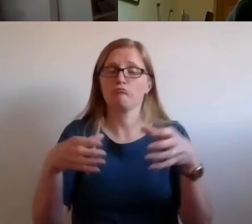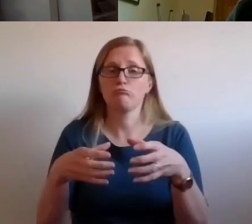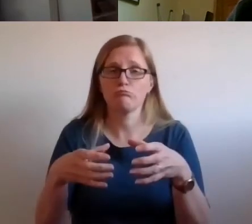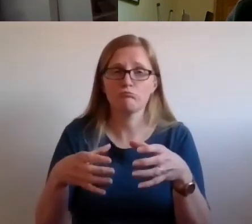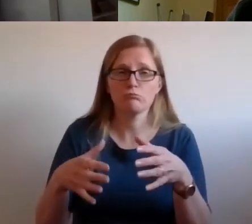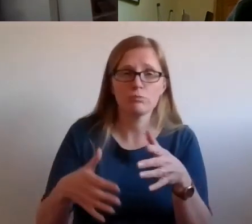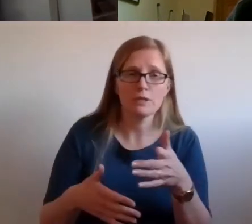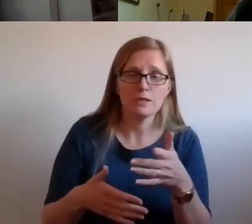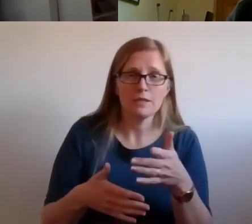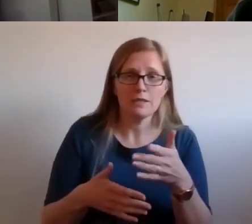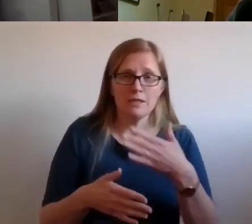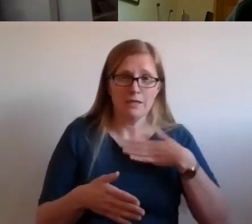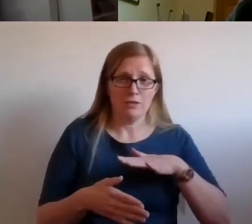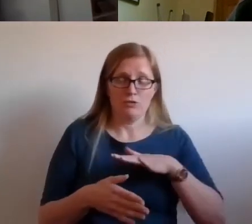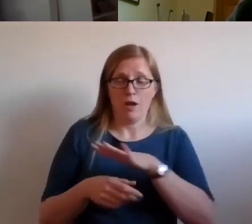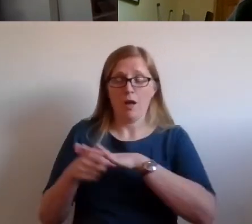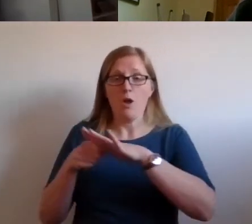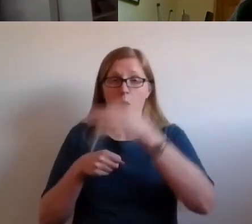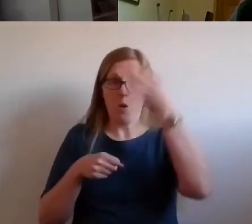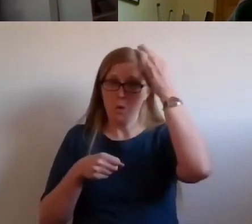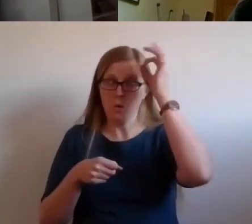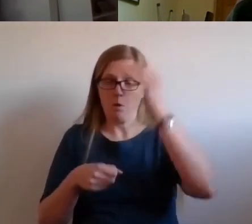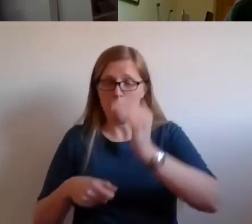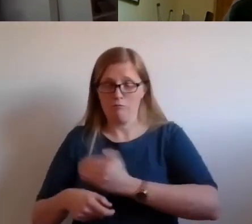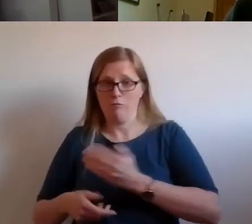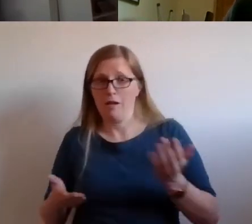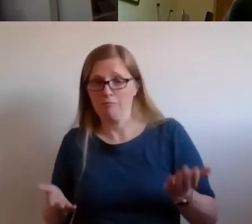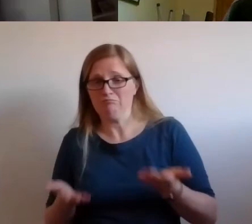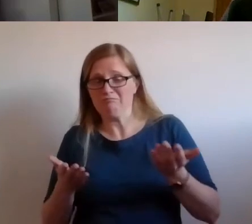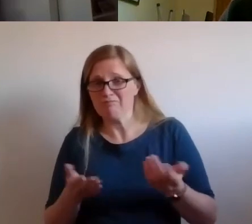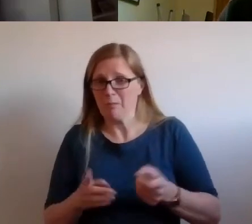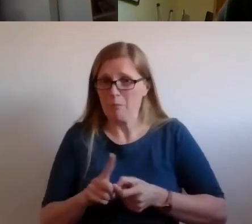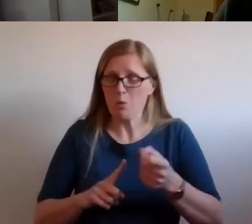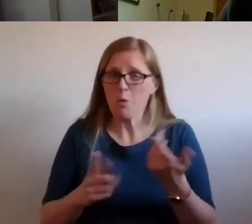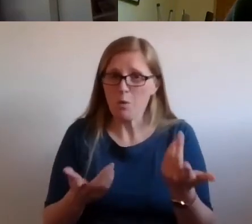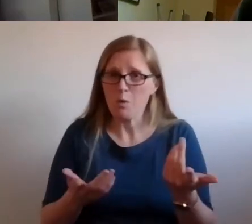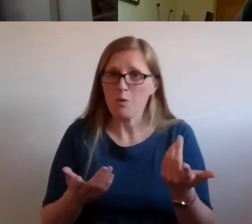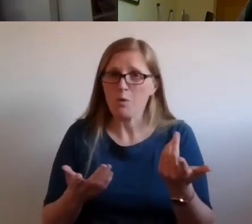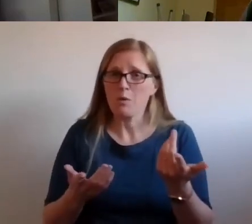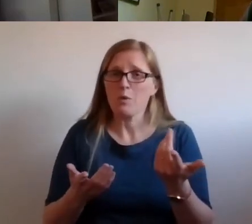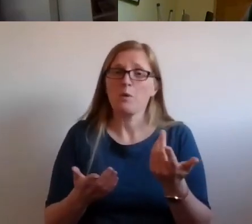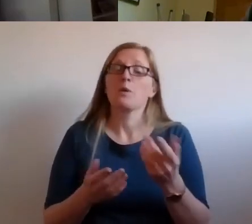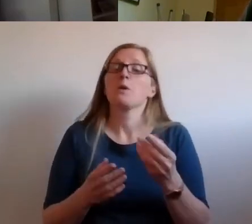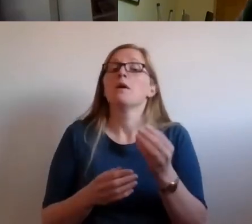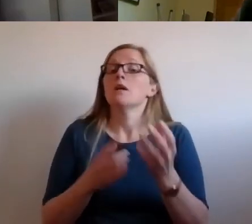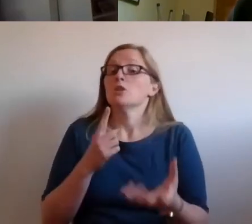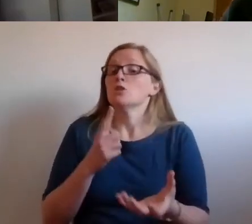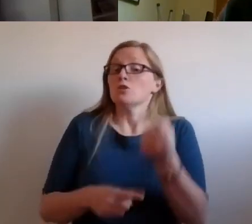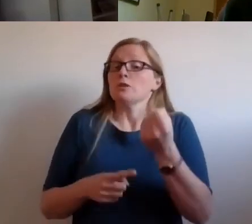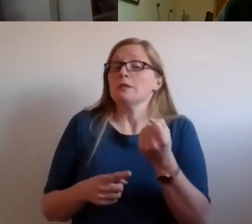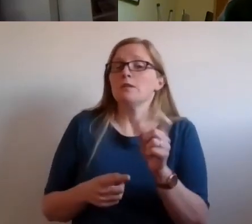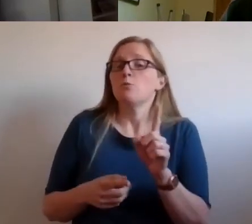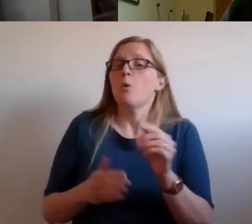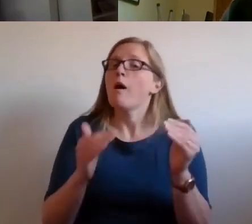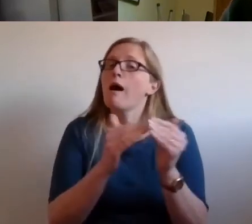have had some success with the right to housing, but are wanting to broaden the conversation, to include more economic,